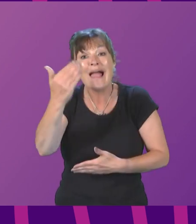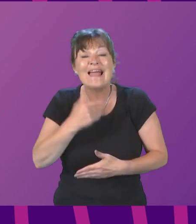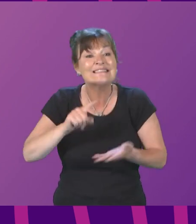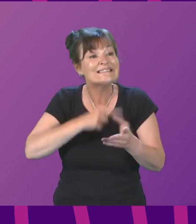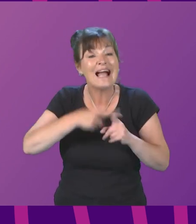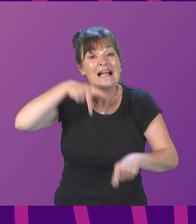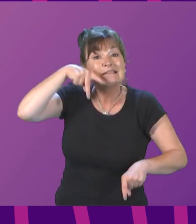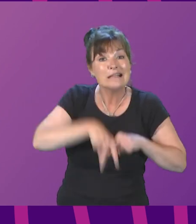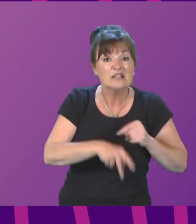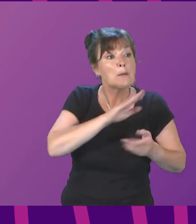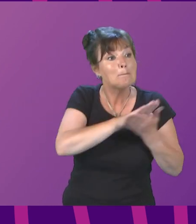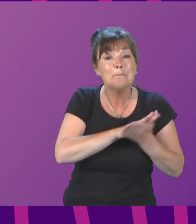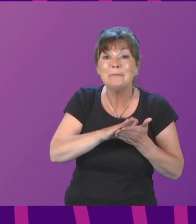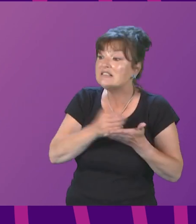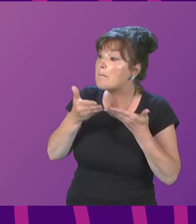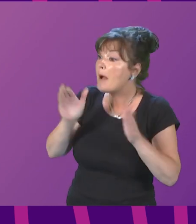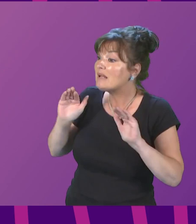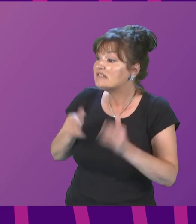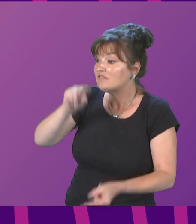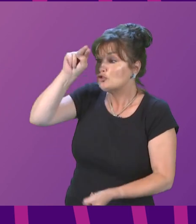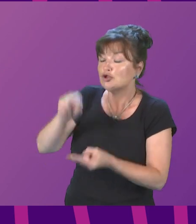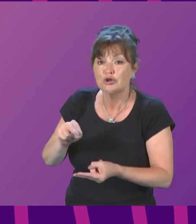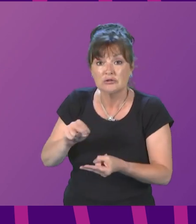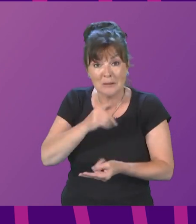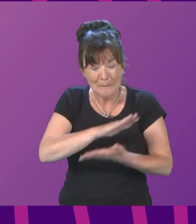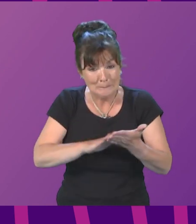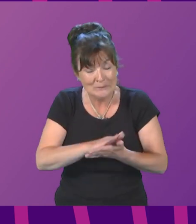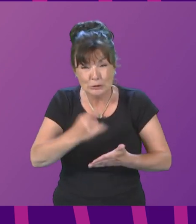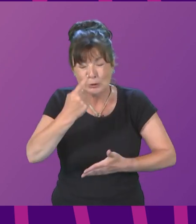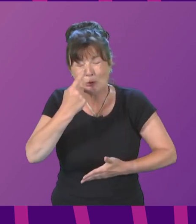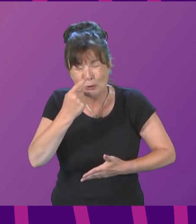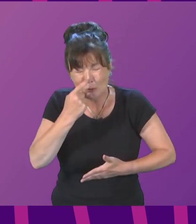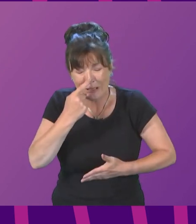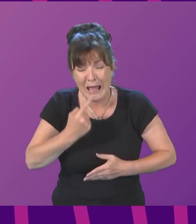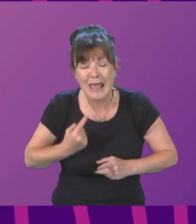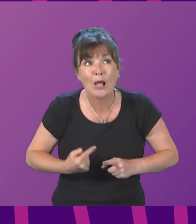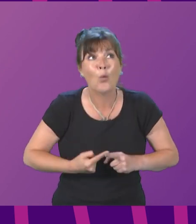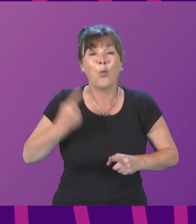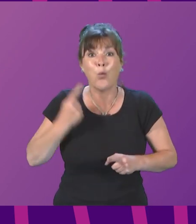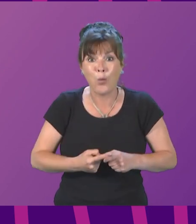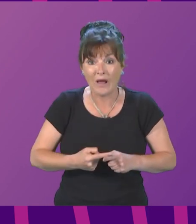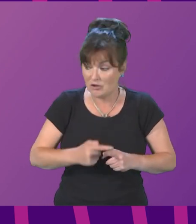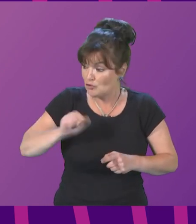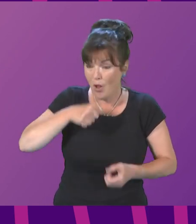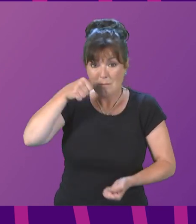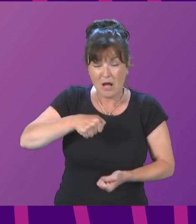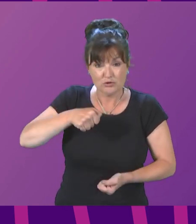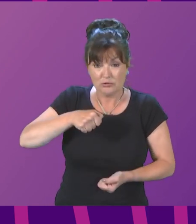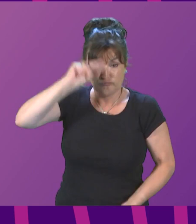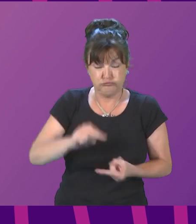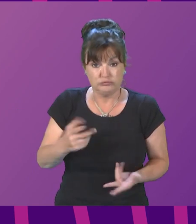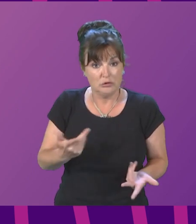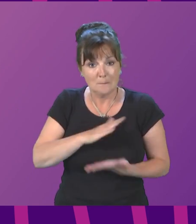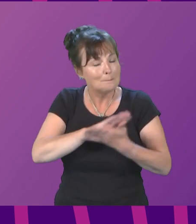spending on public services, that could mean an immediate cut in Scotland's budget. It is not possible, therefore,